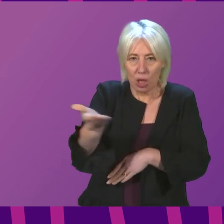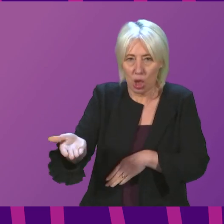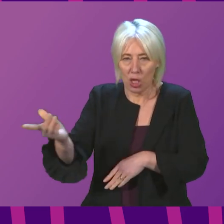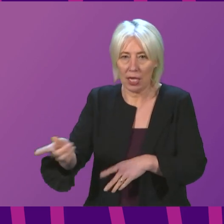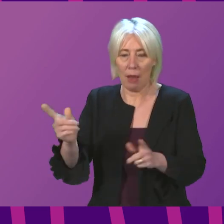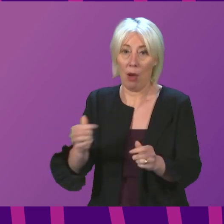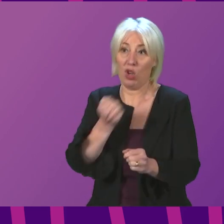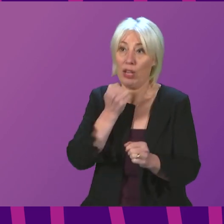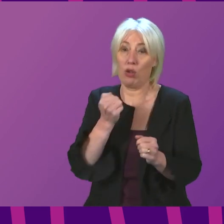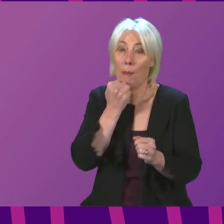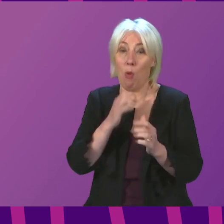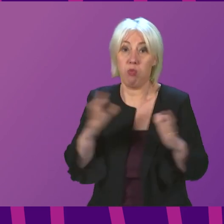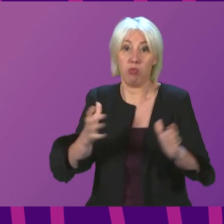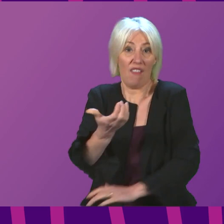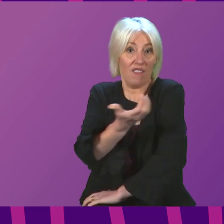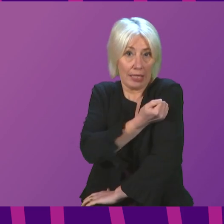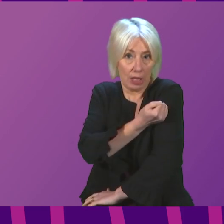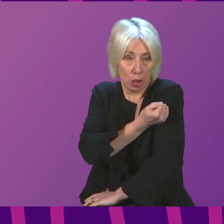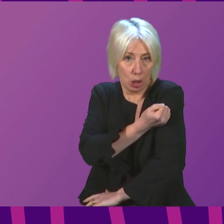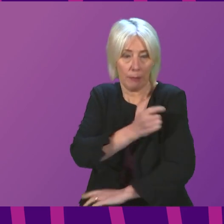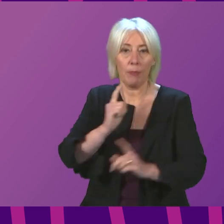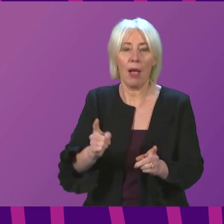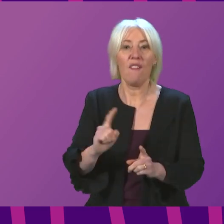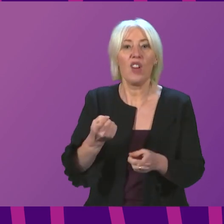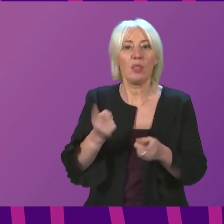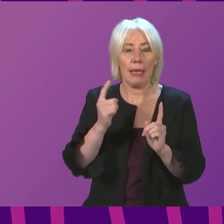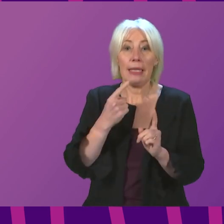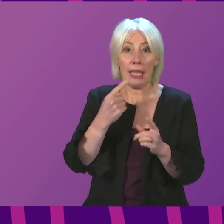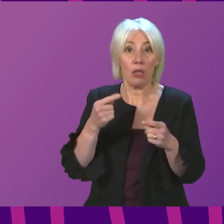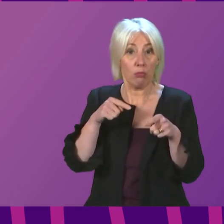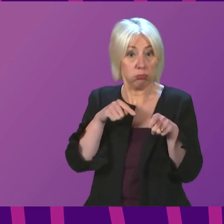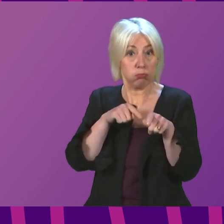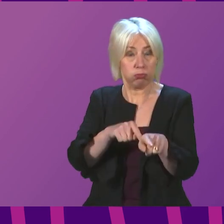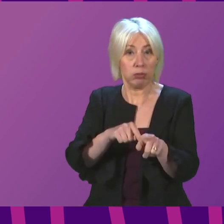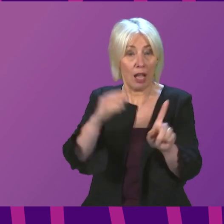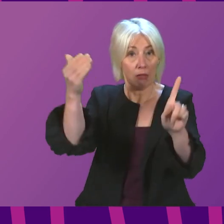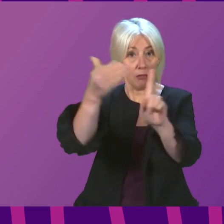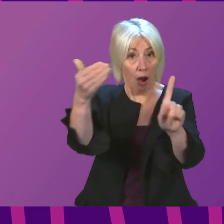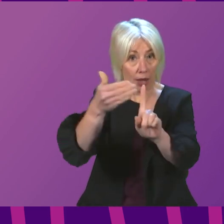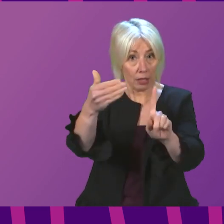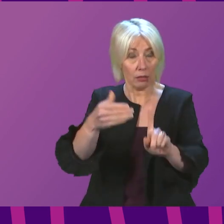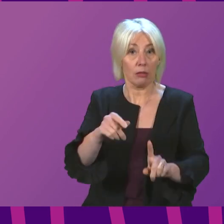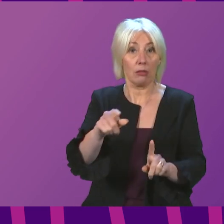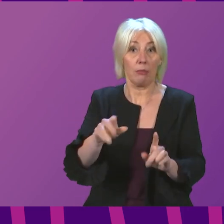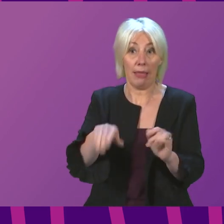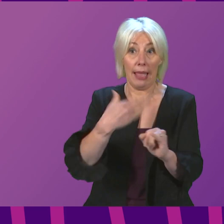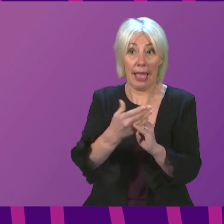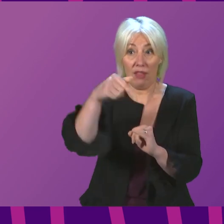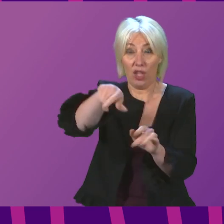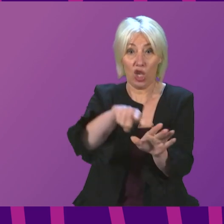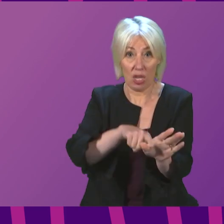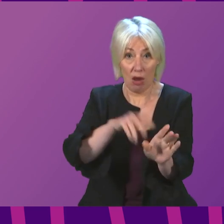vaccination. Given that the First Minister has said that we remain on track to meet our vaccination target by the end of this year,